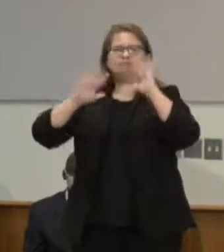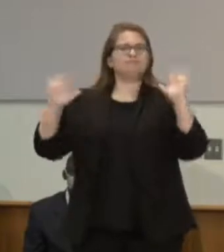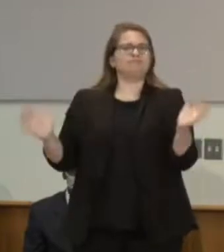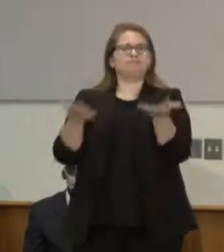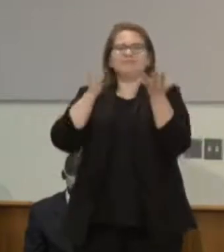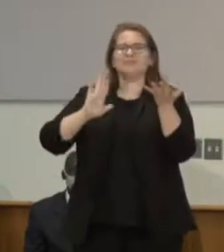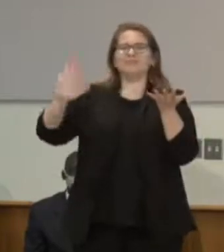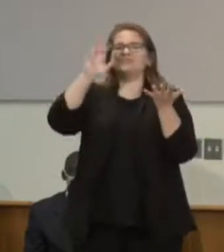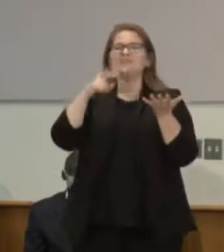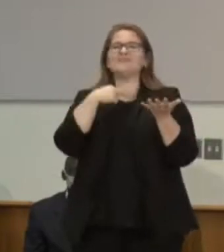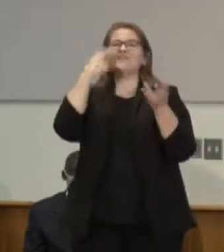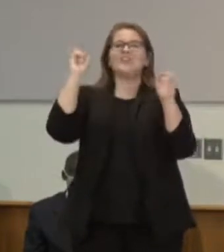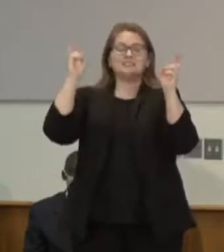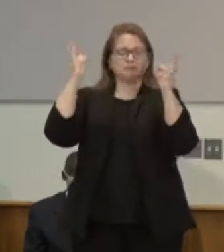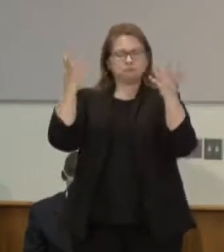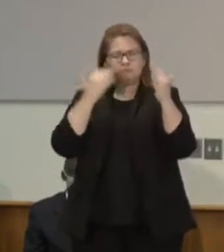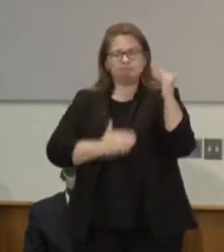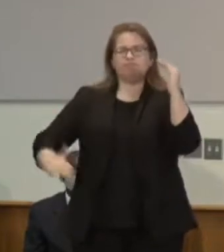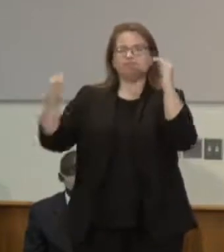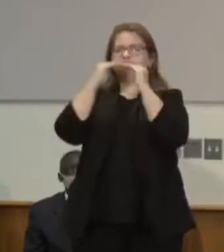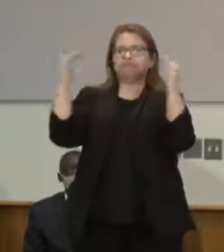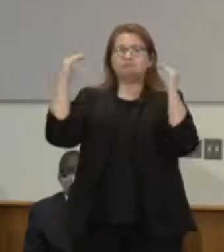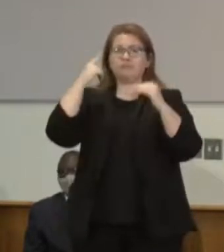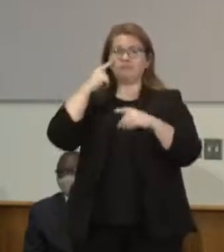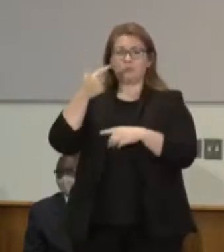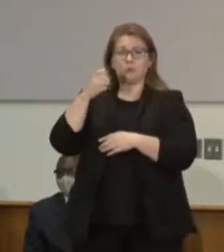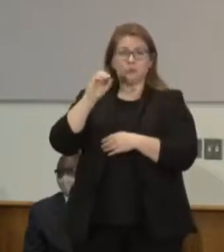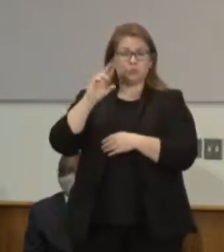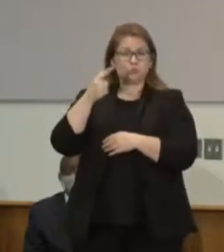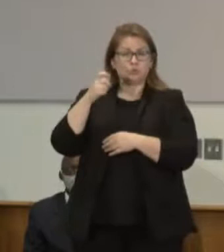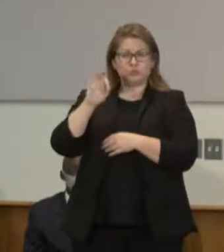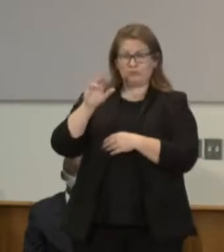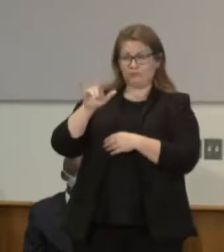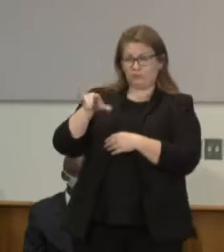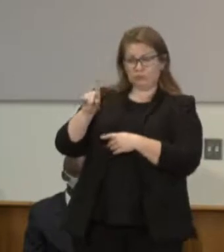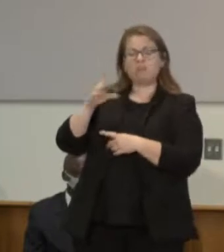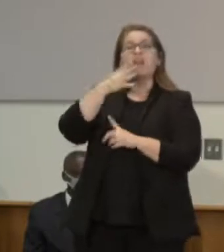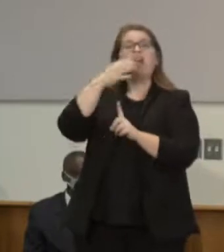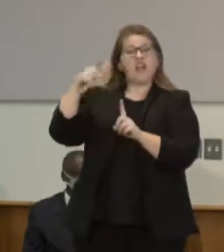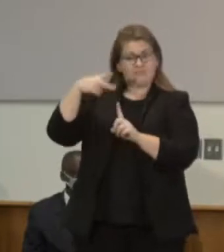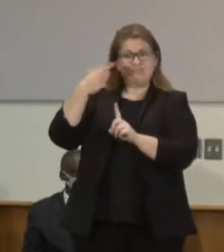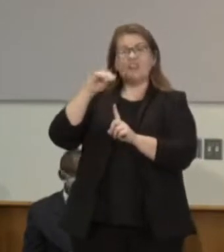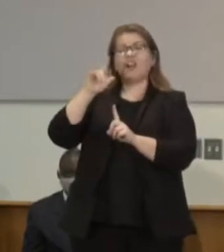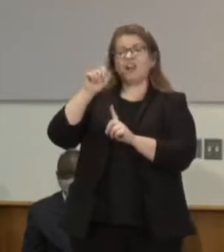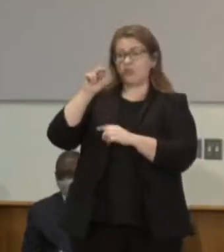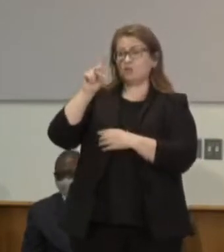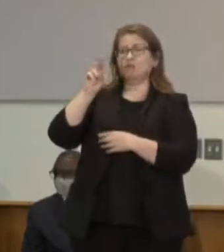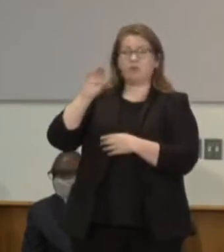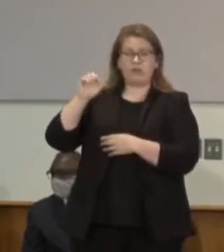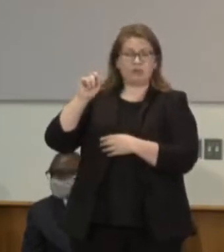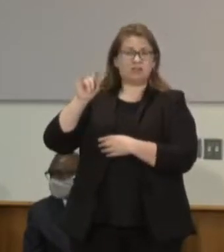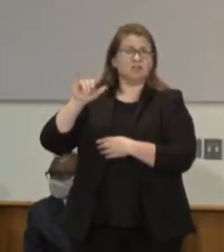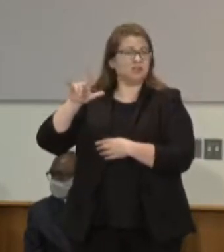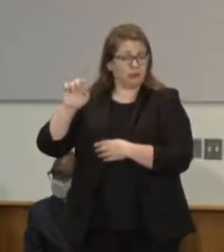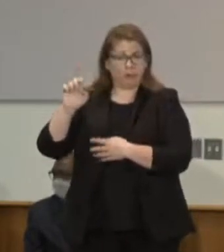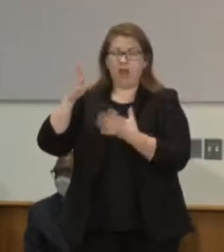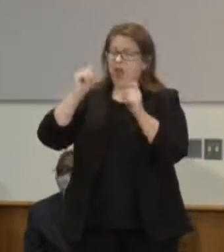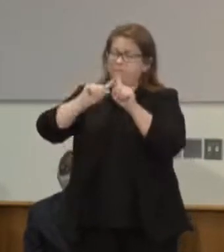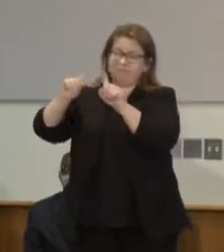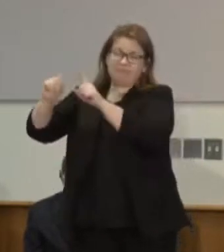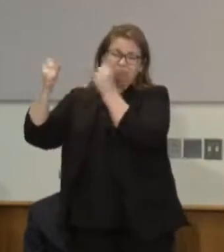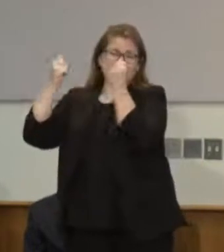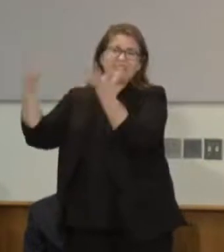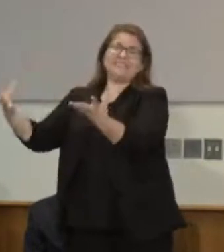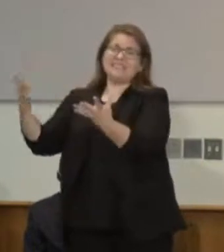justice for George Floyd and for Philando Castile and for so many others. We must